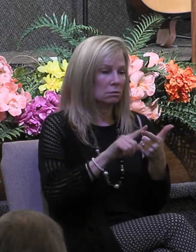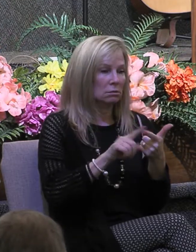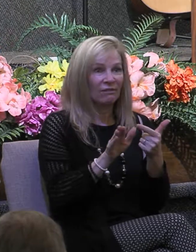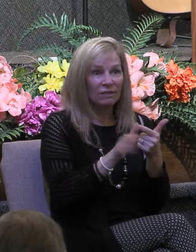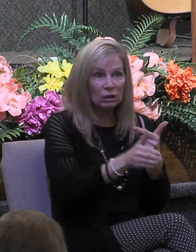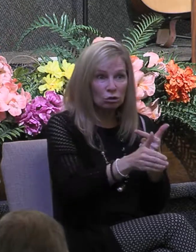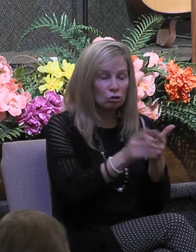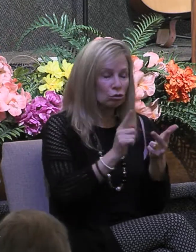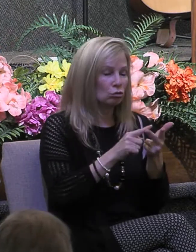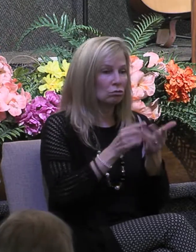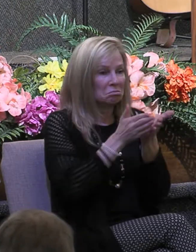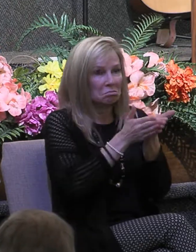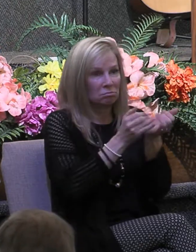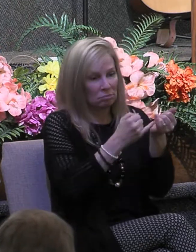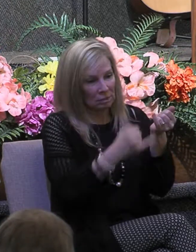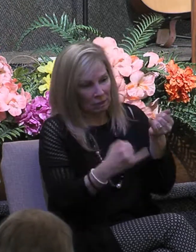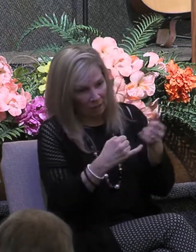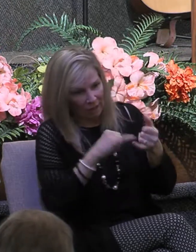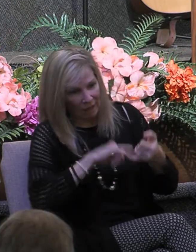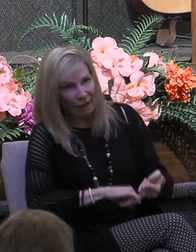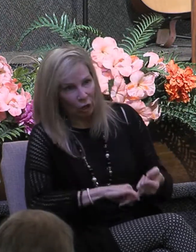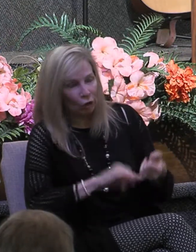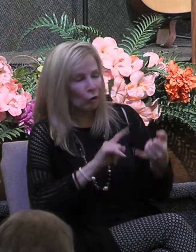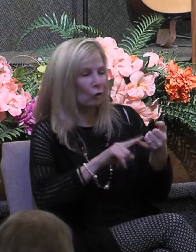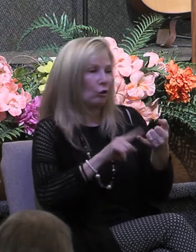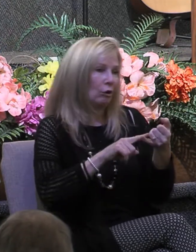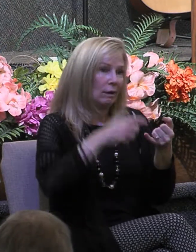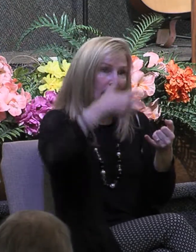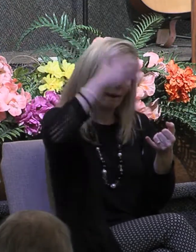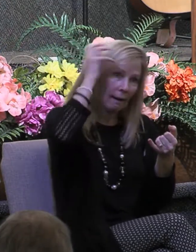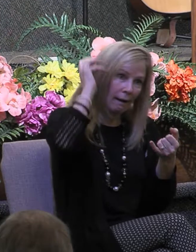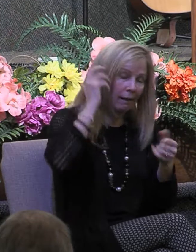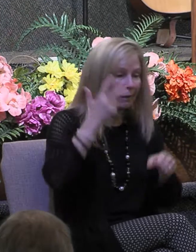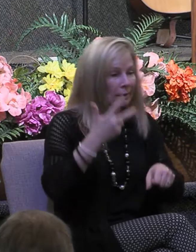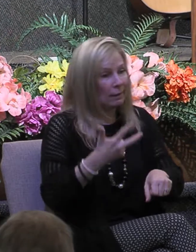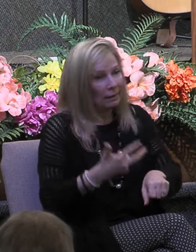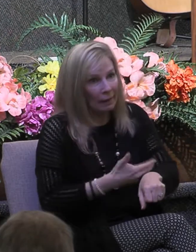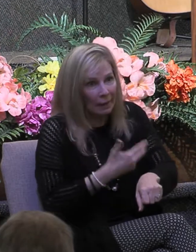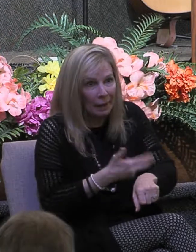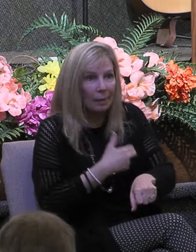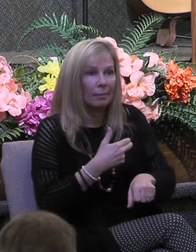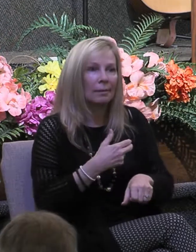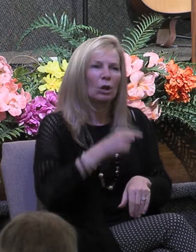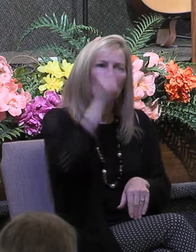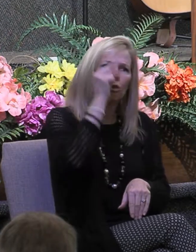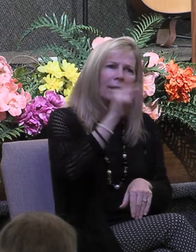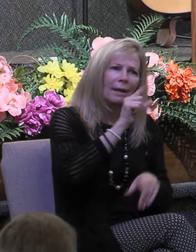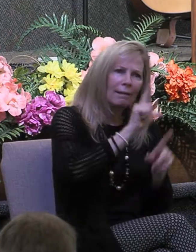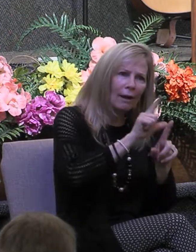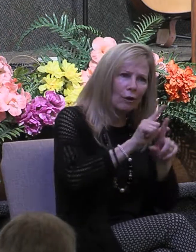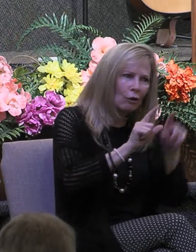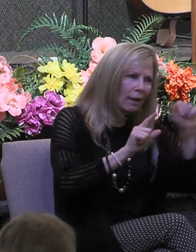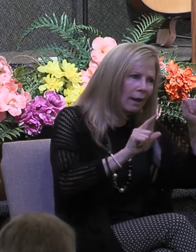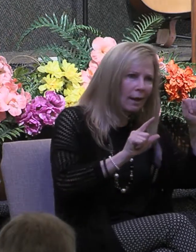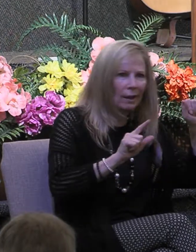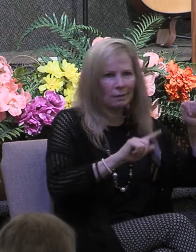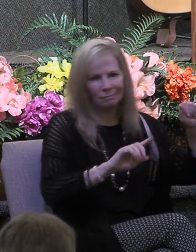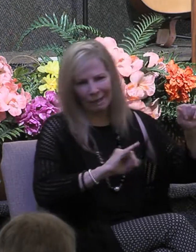lamb, a lion, a shepherd, and the alpha and the omega, which are the first and last letters of the Greek